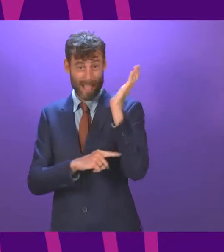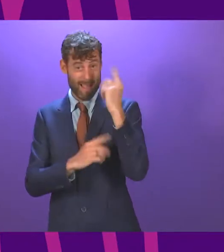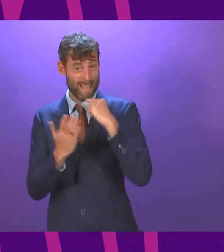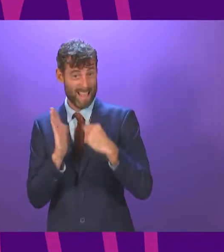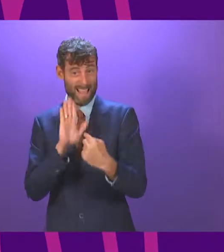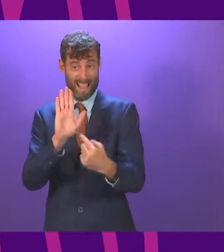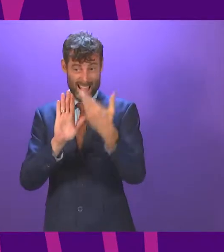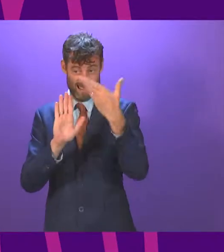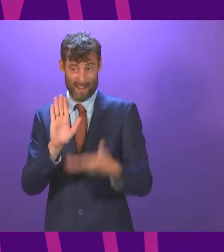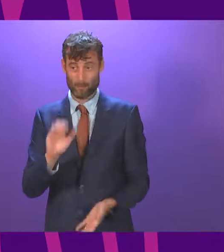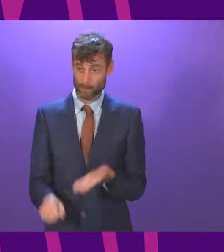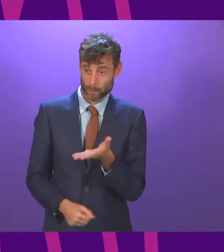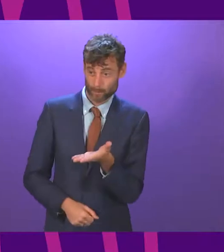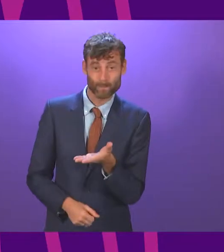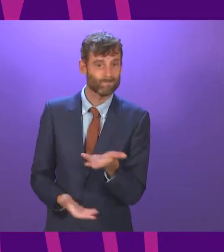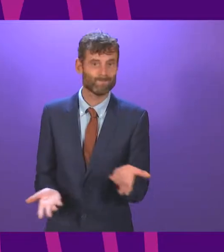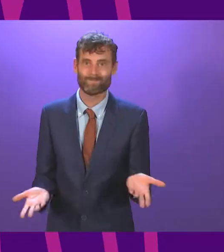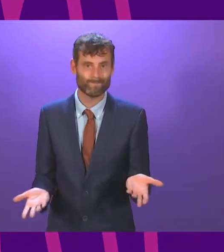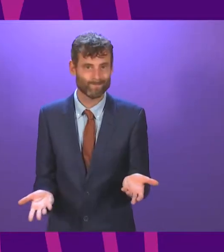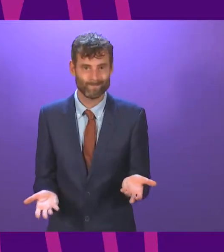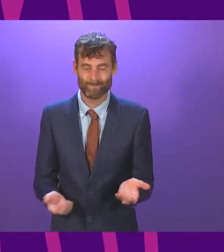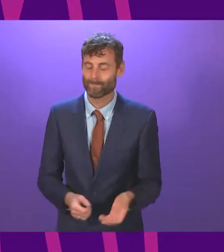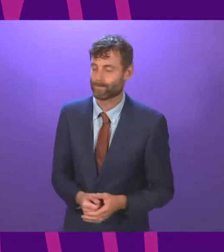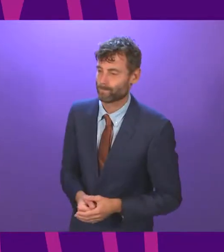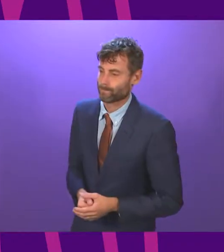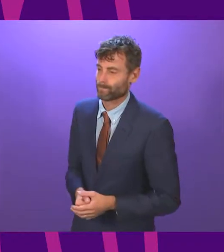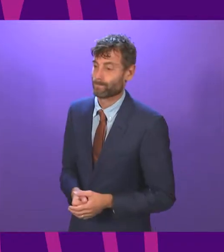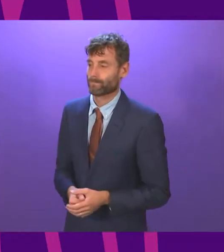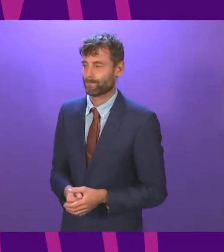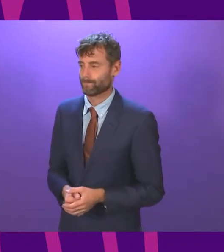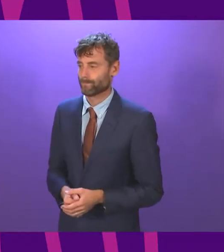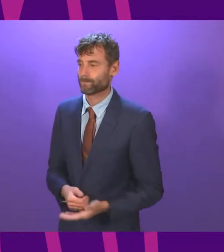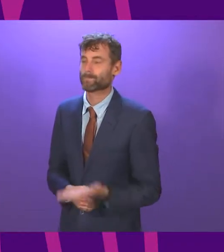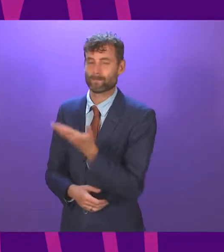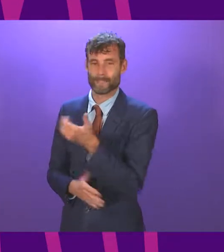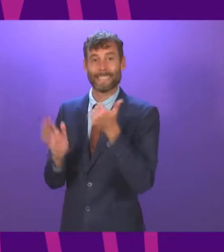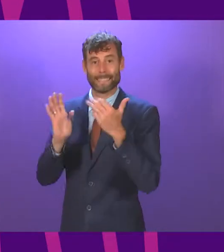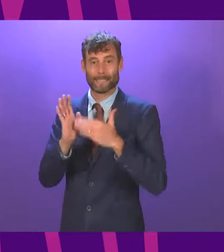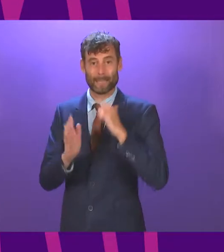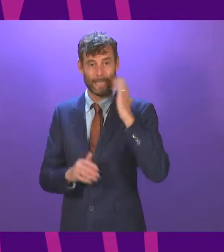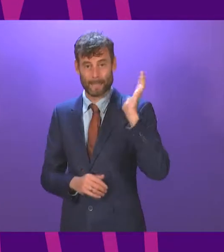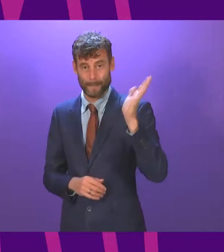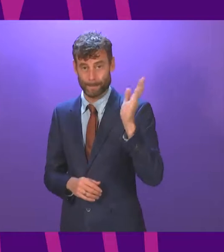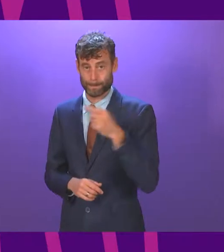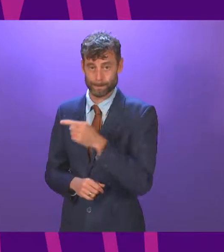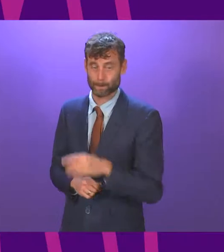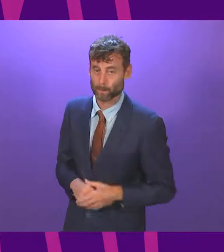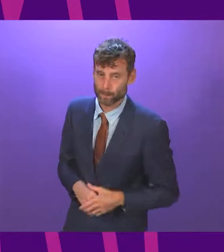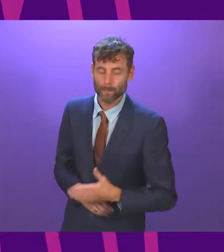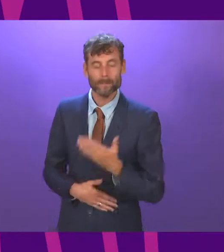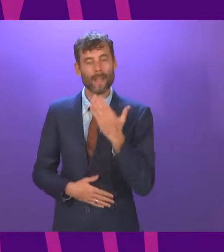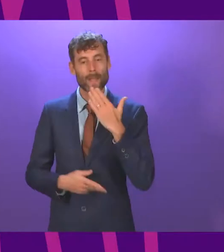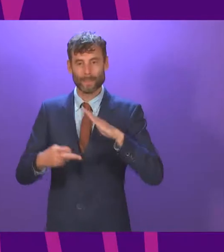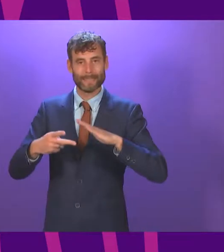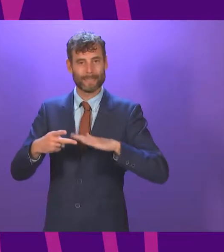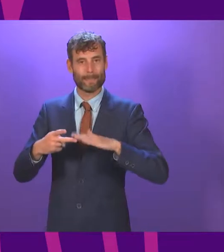Mundell. now call Carol Mochan to be followed by Fulton McGregor. Ms Mochan you have six minutes. Thank you Deputy Presiding